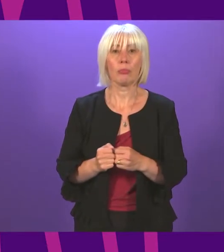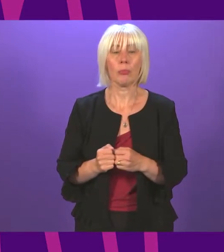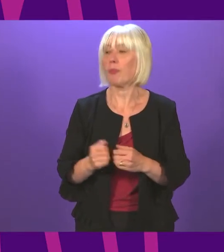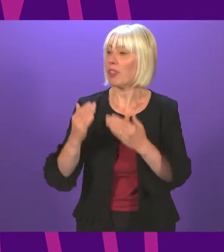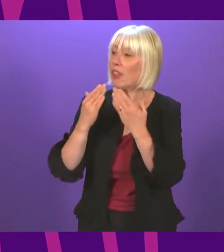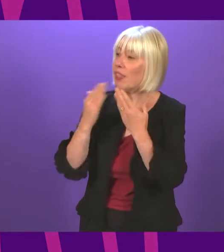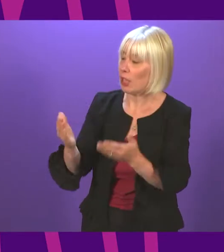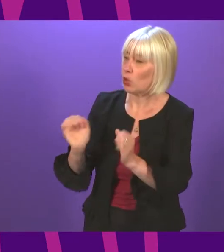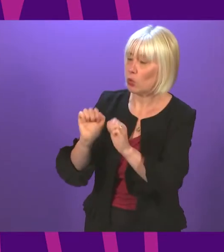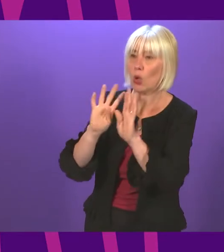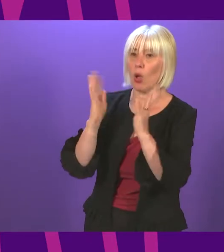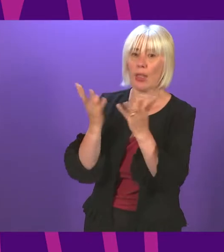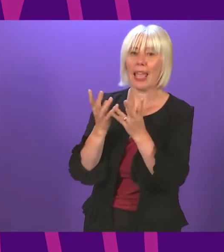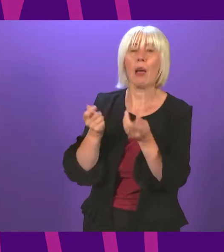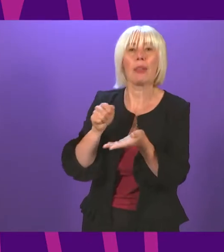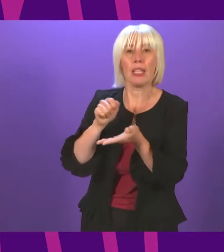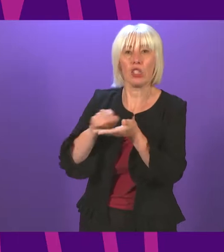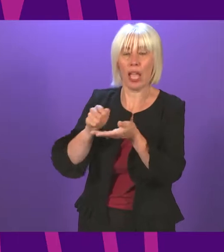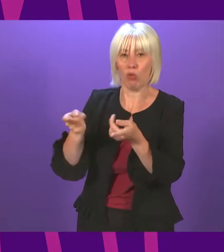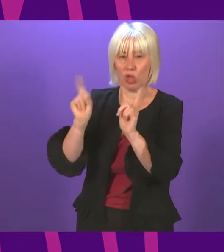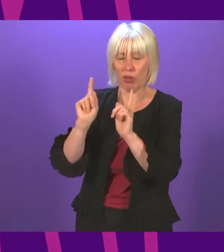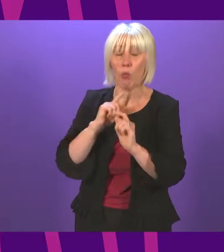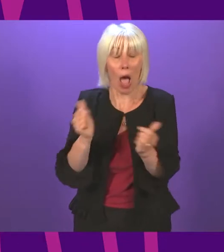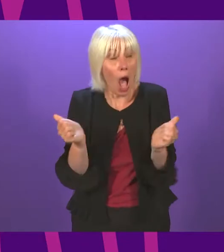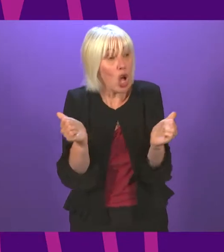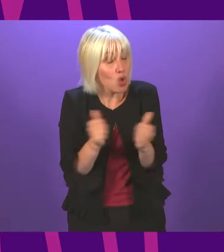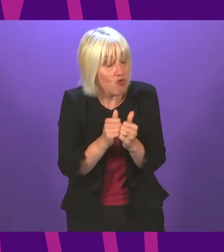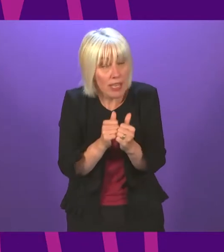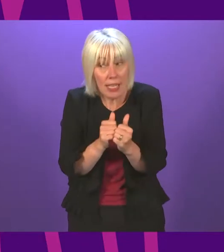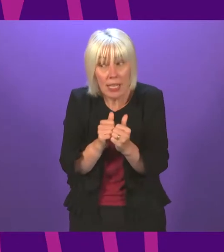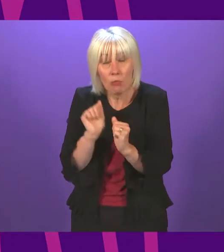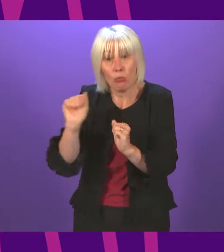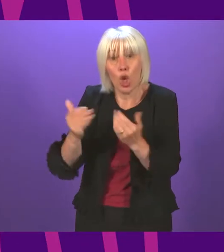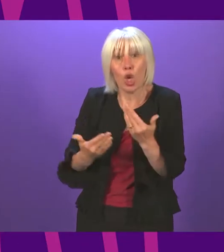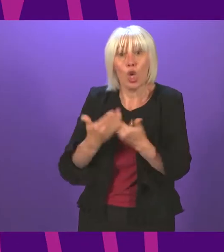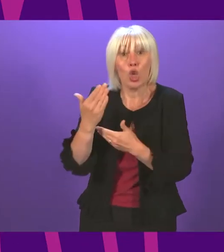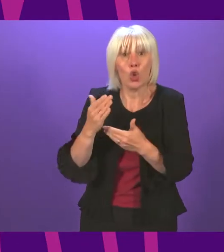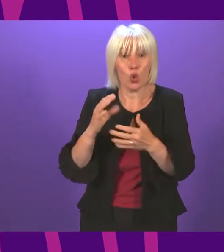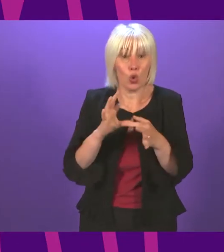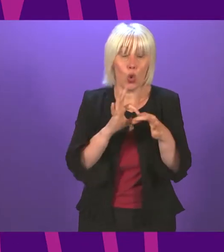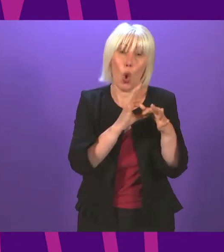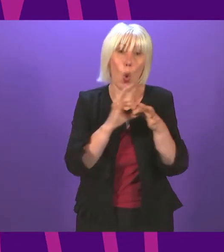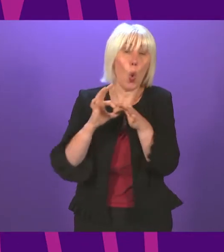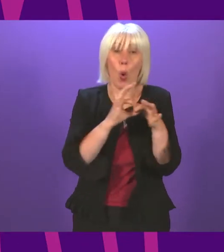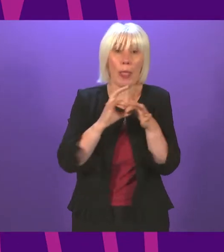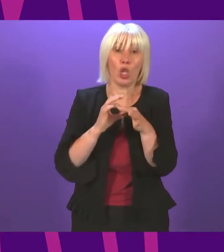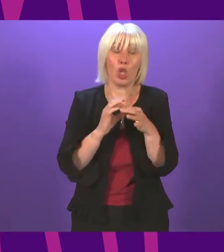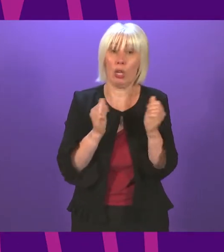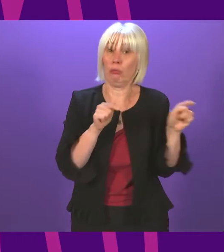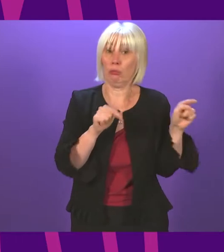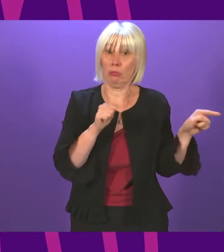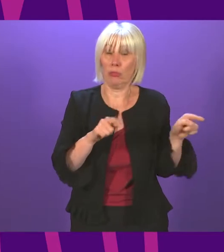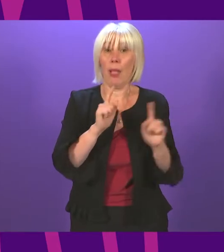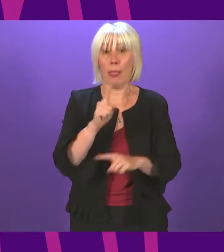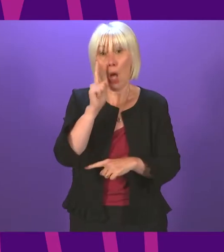Will the cabinet secretary agree with your new coalition partners stance that the